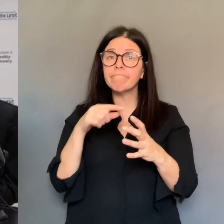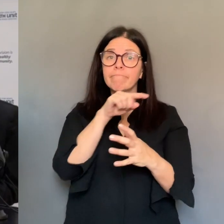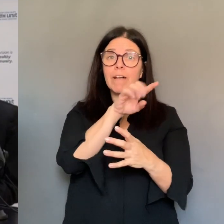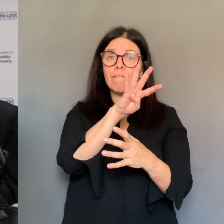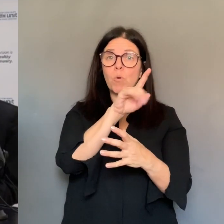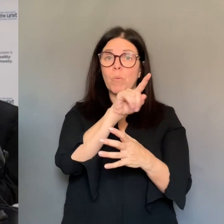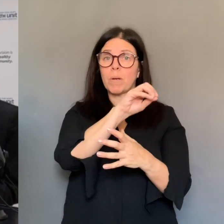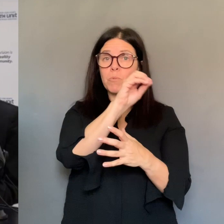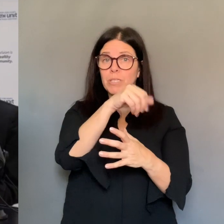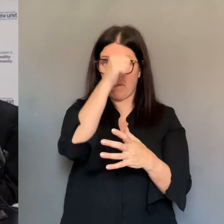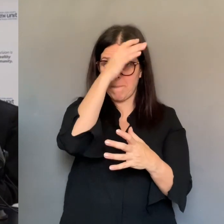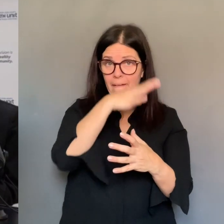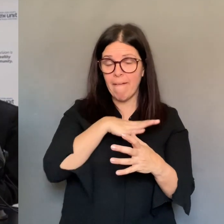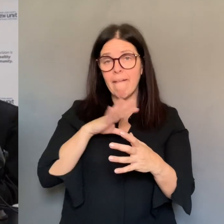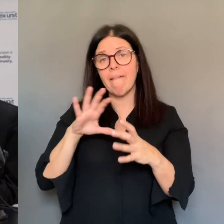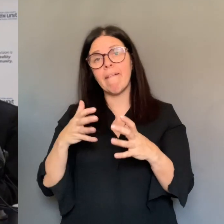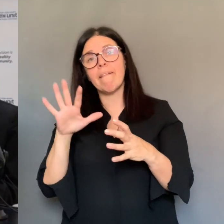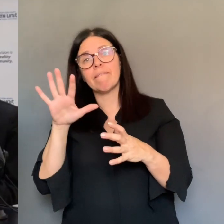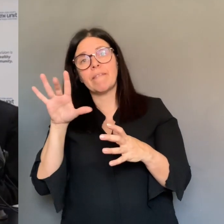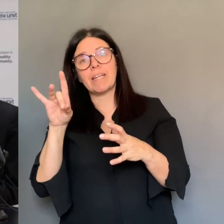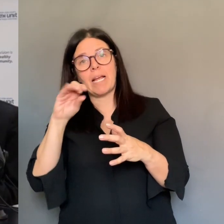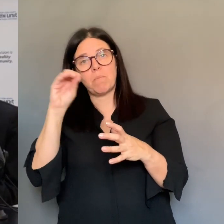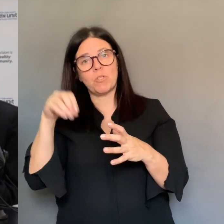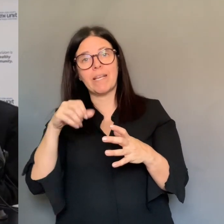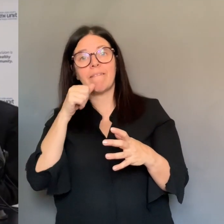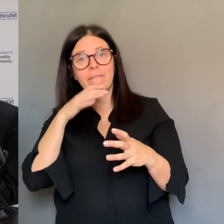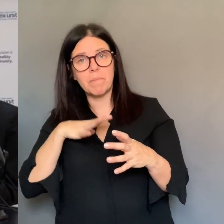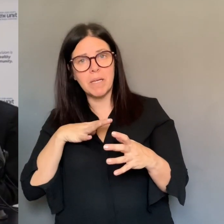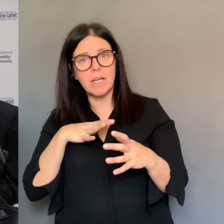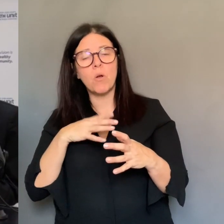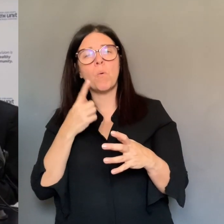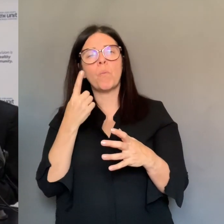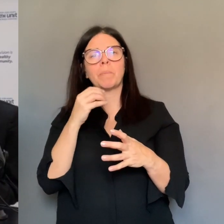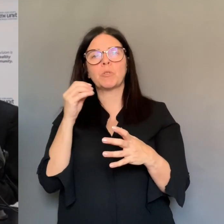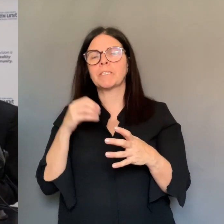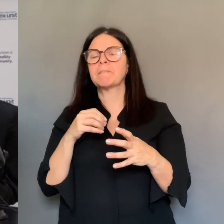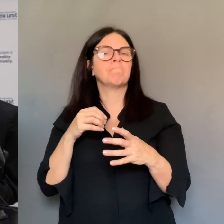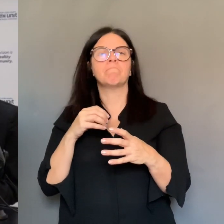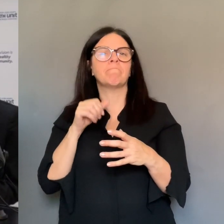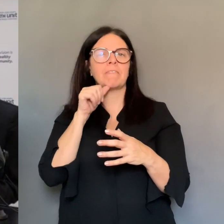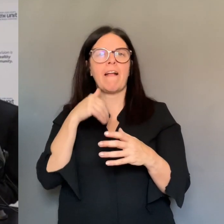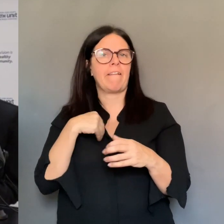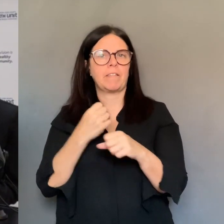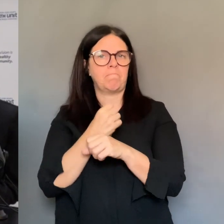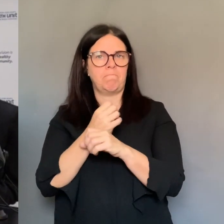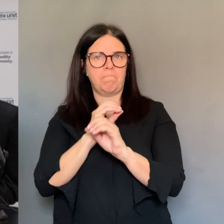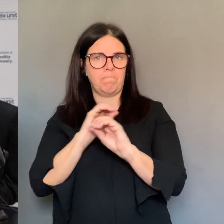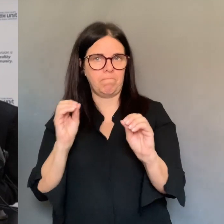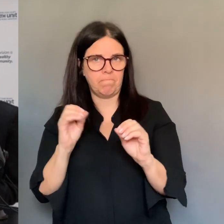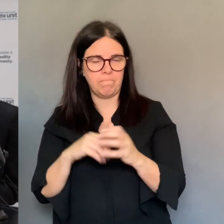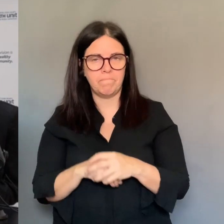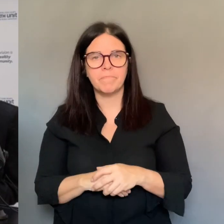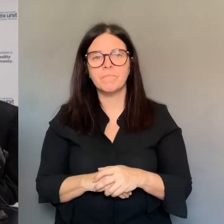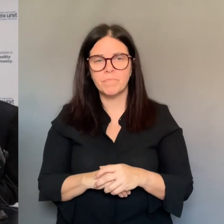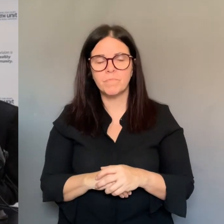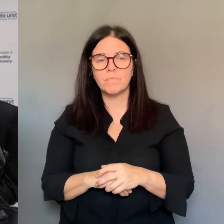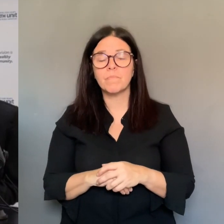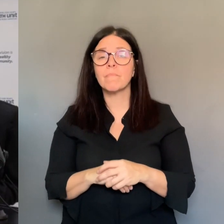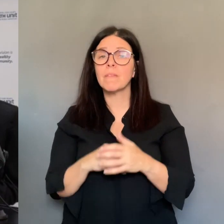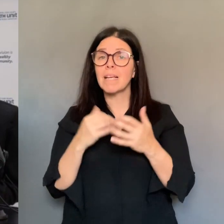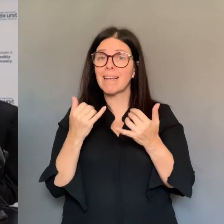10% of our cases are over our 80 years of age or older. 41% are male,